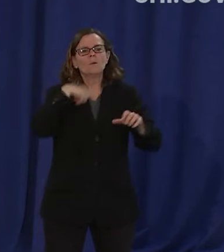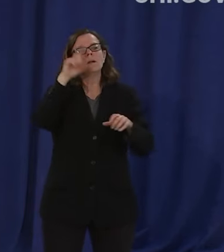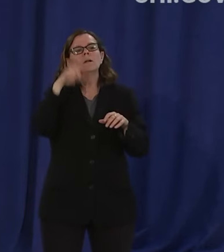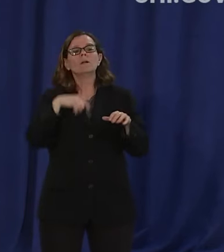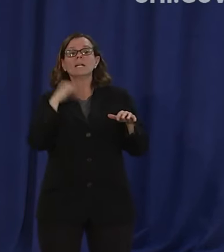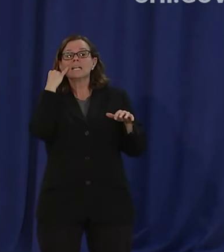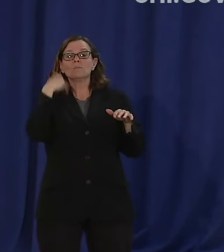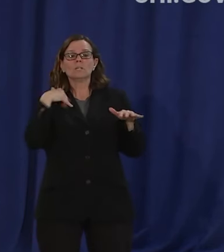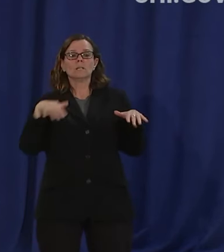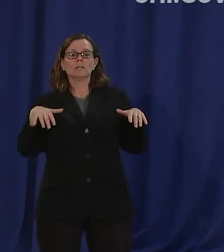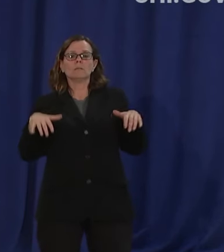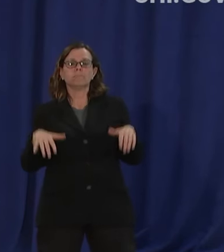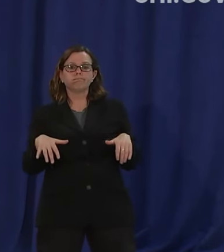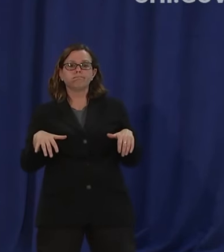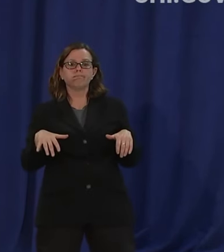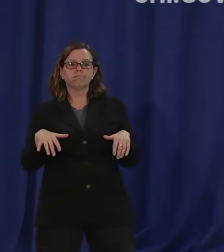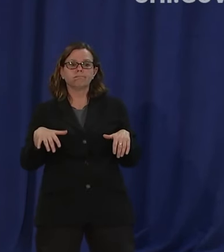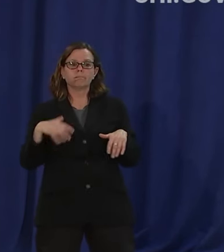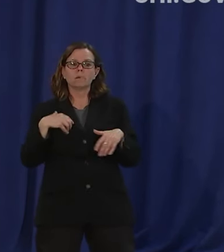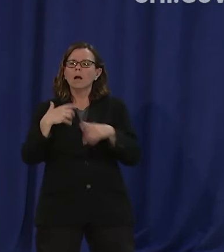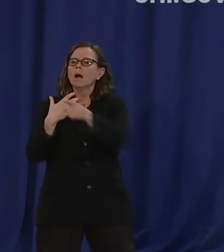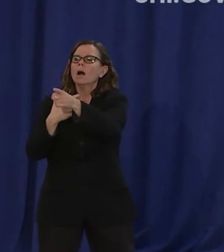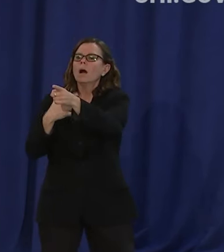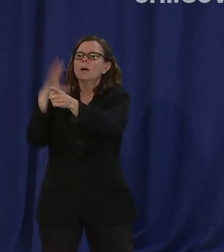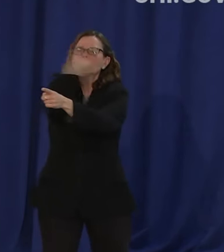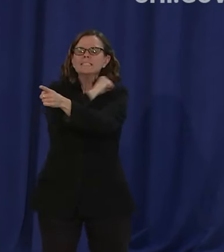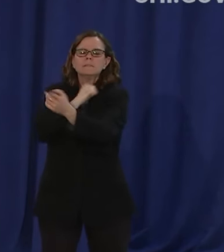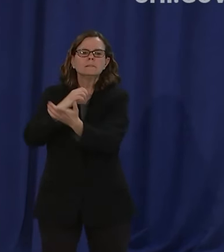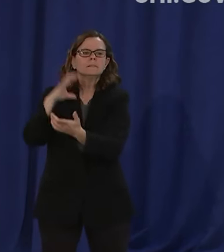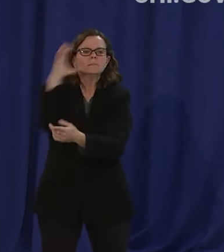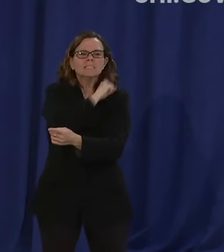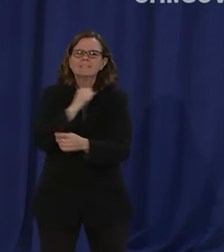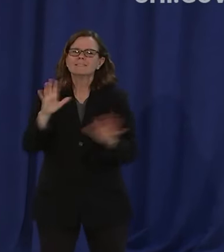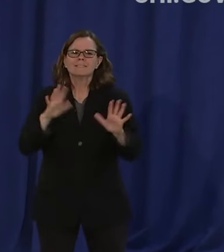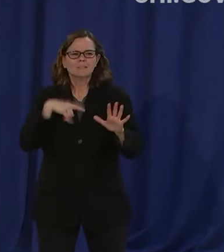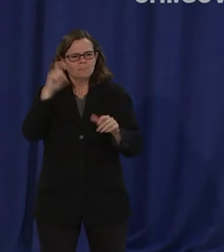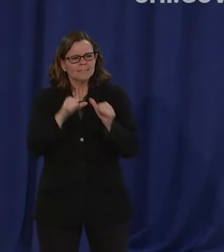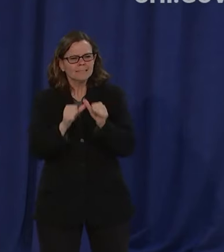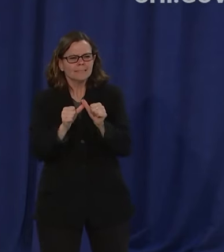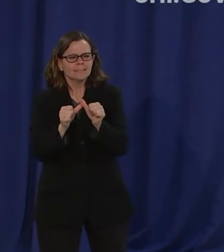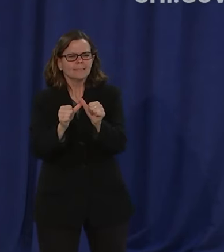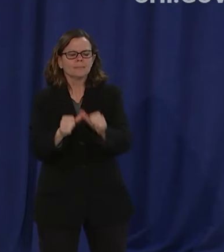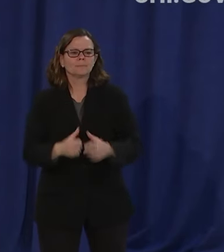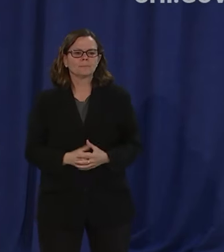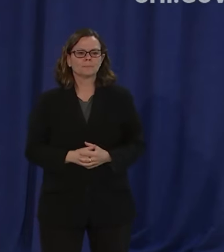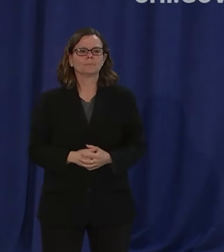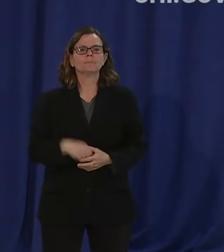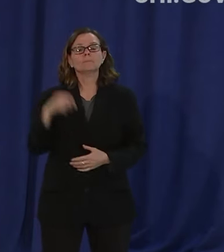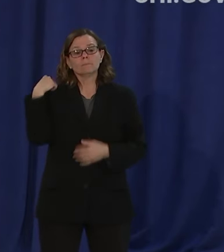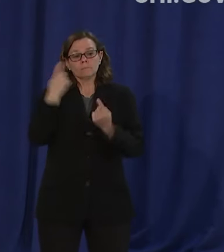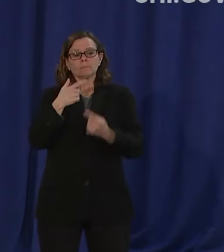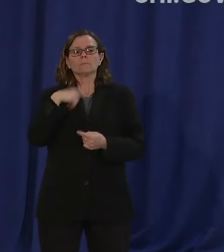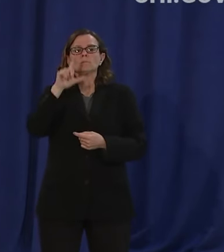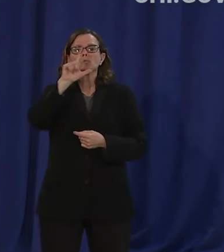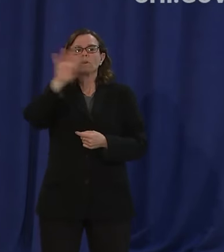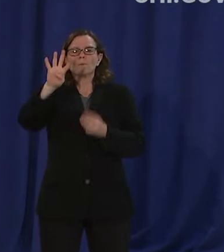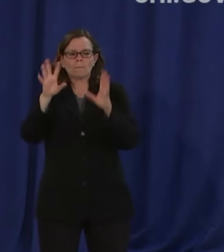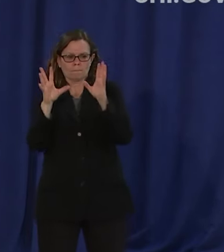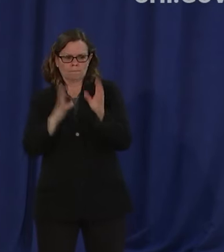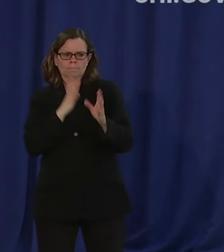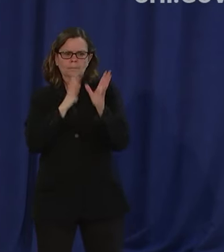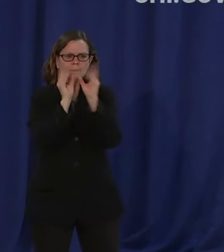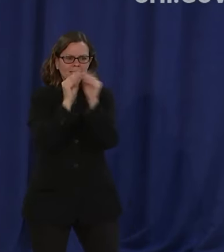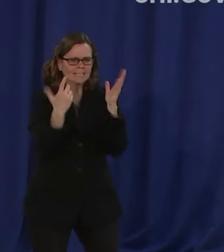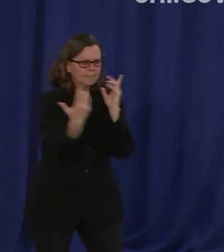is the reality now we've had 24 plus briefings formal briefings with aldermen since this pandemic really started and that